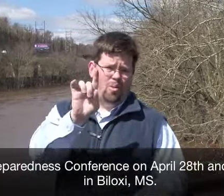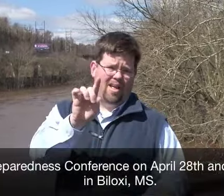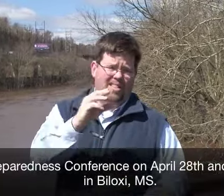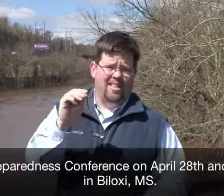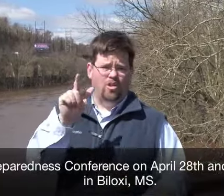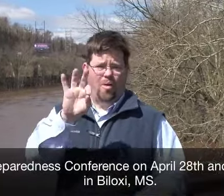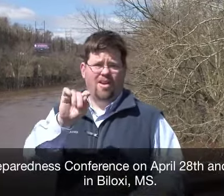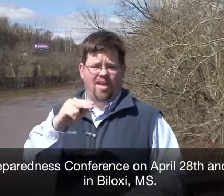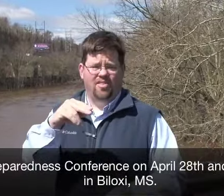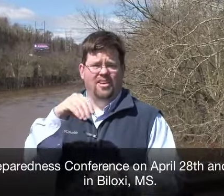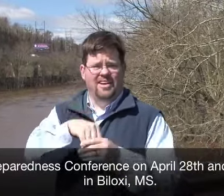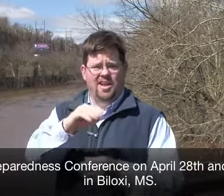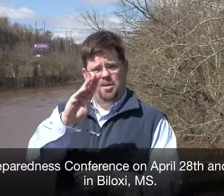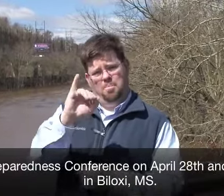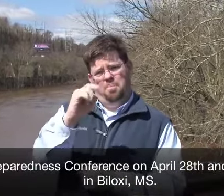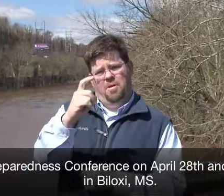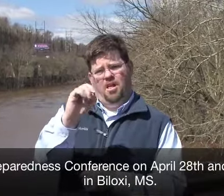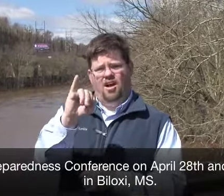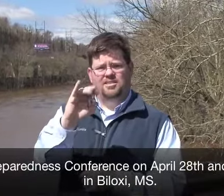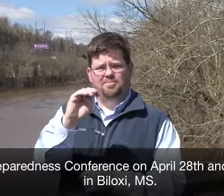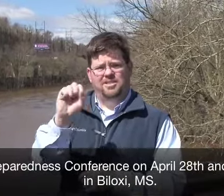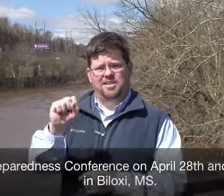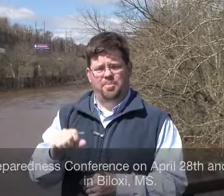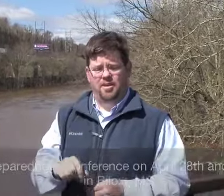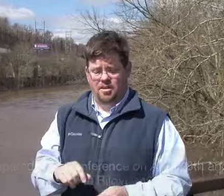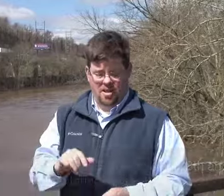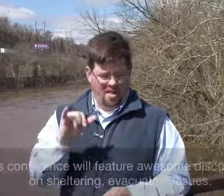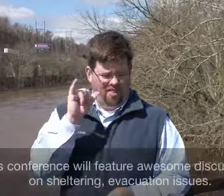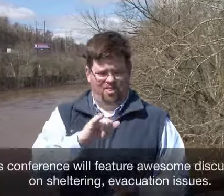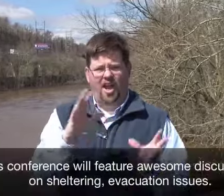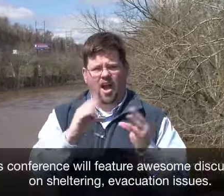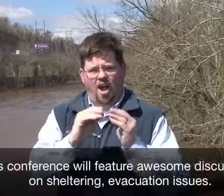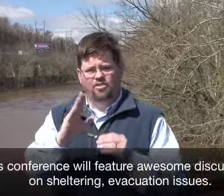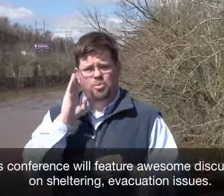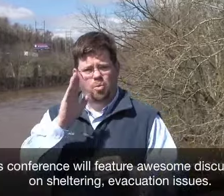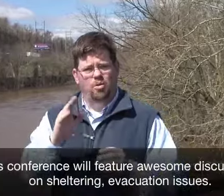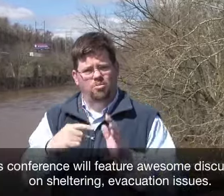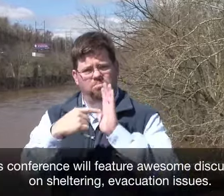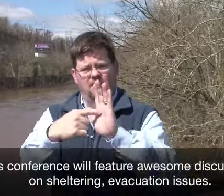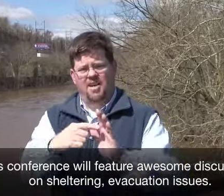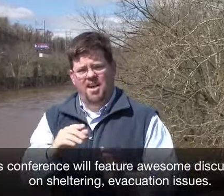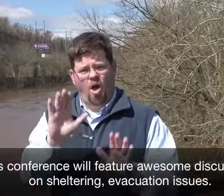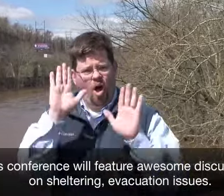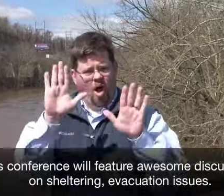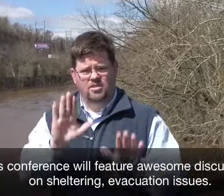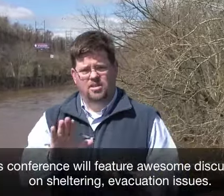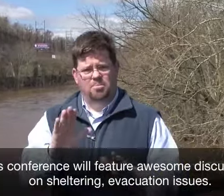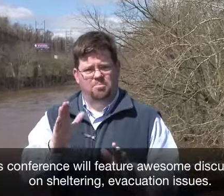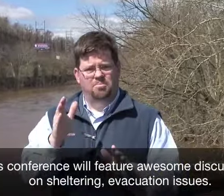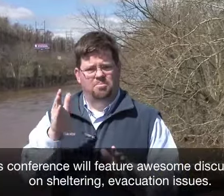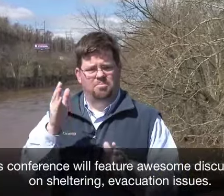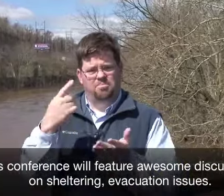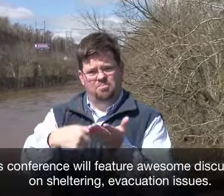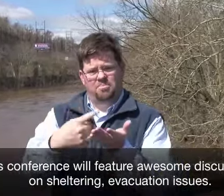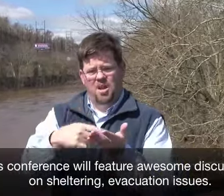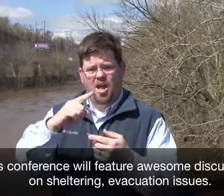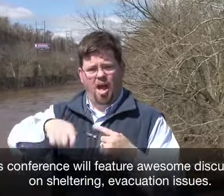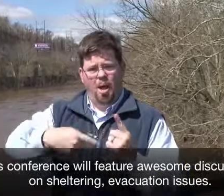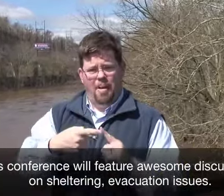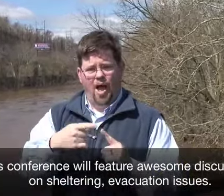April 28th and 29th in Biloxi, Mississippi. This conference will feature awesome discussions on